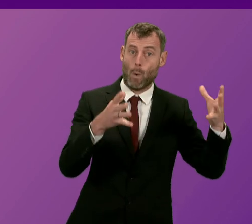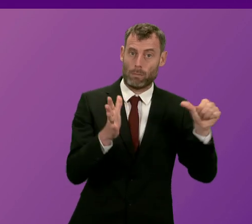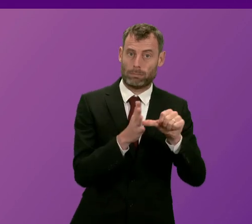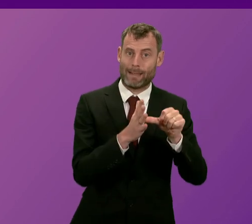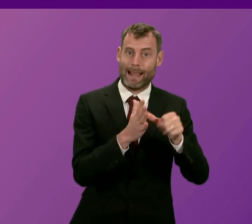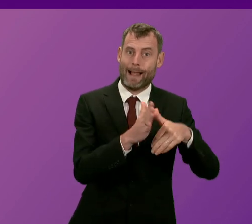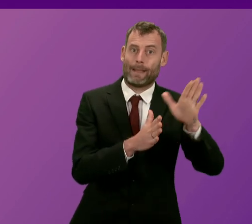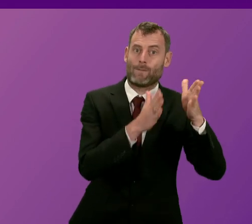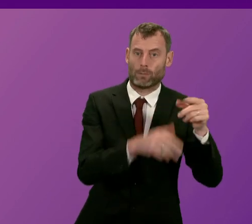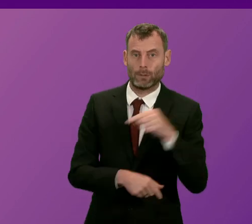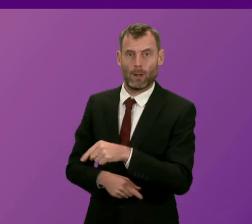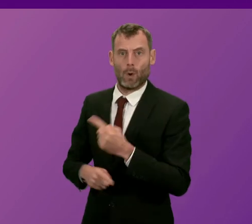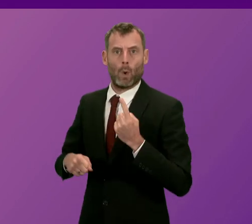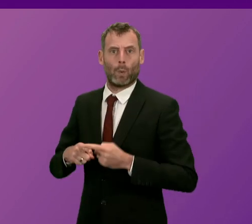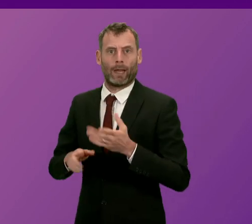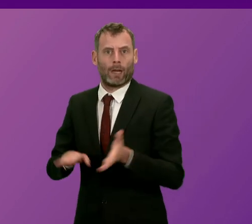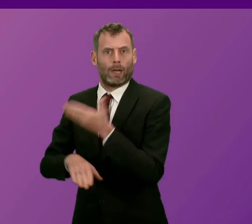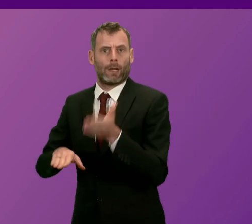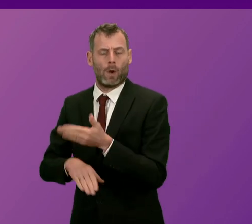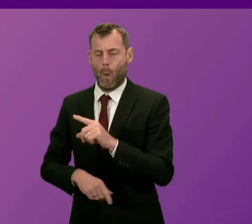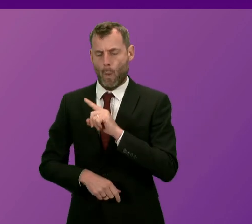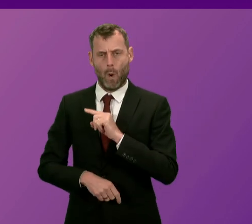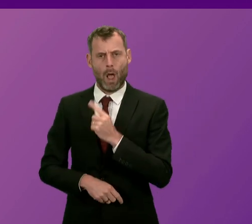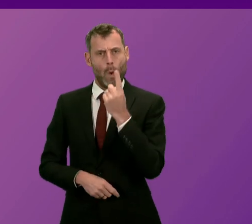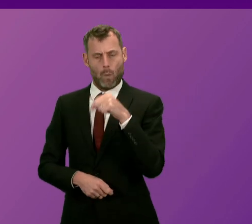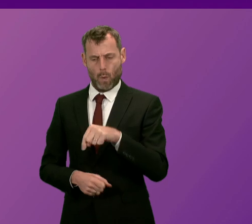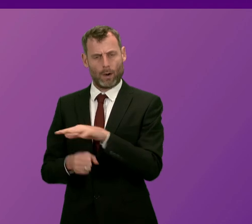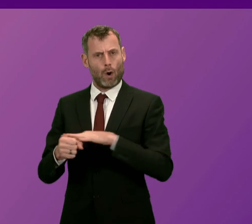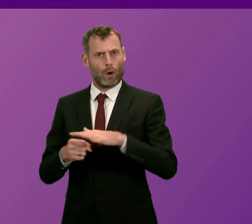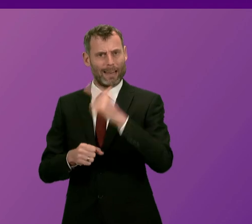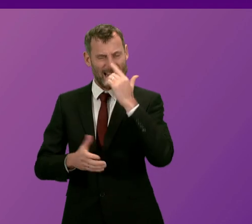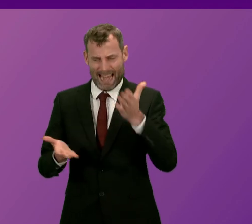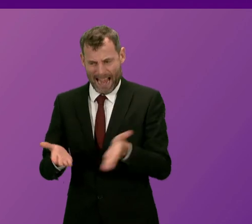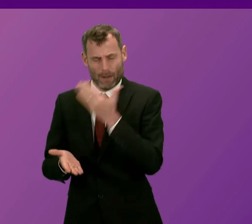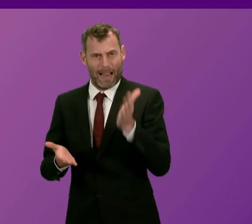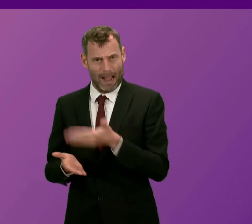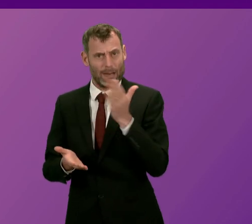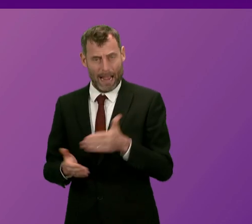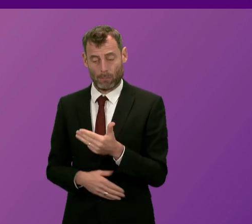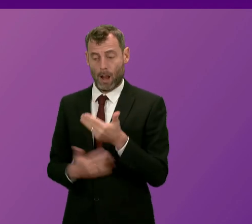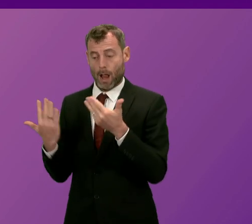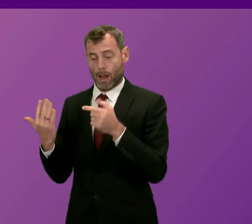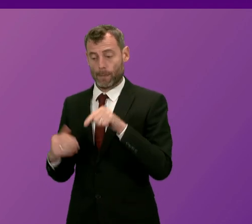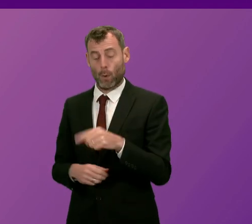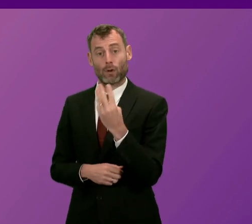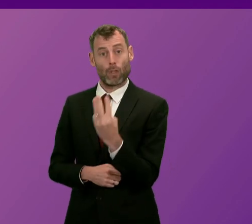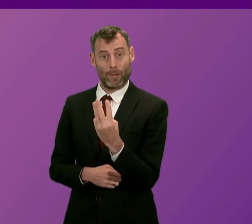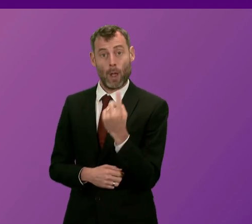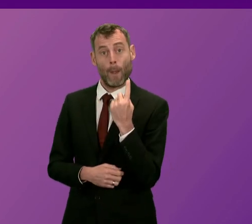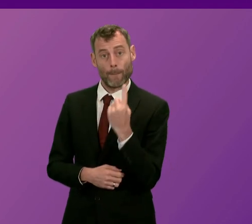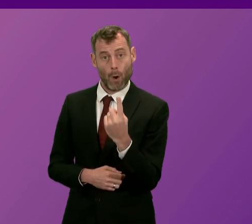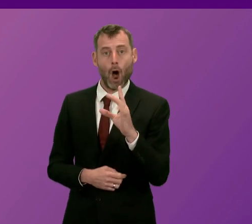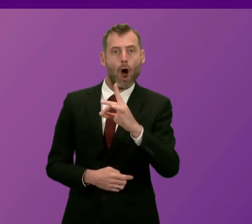So if one local authority area can secure a delayed discharge level of 9.3 per 100,000 with a population,